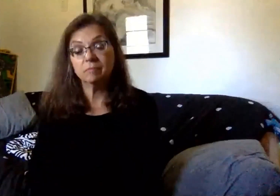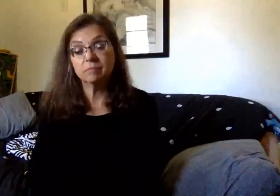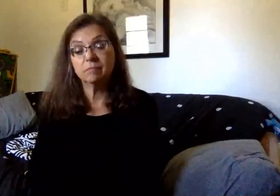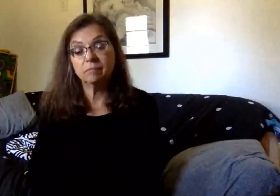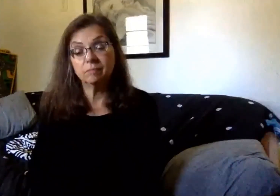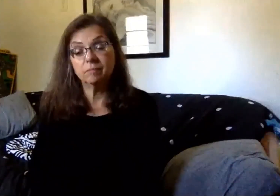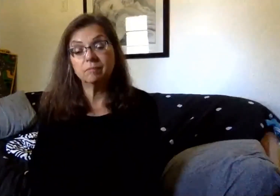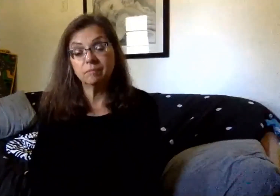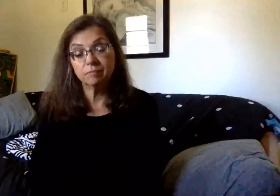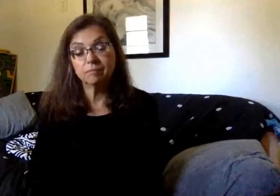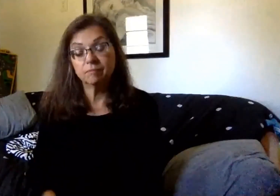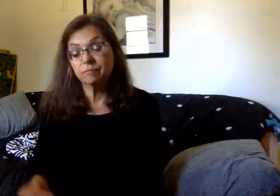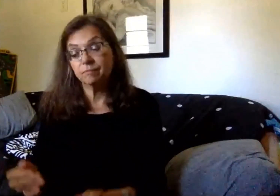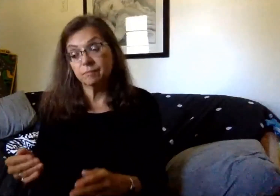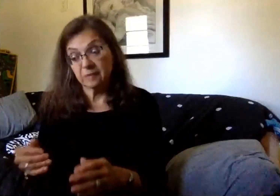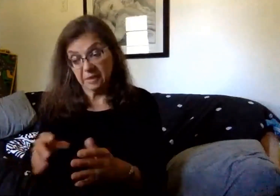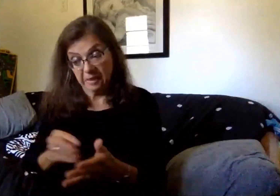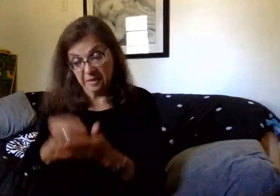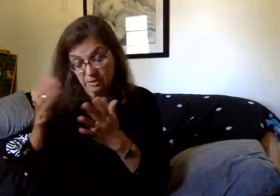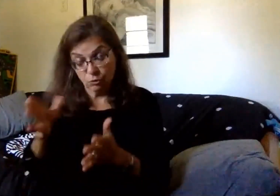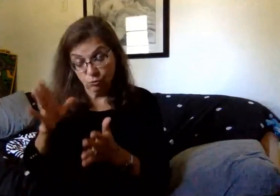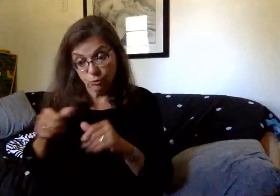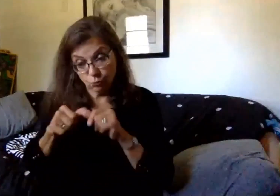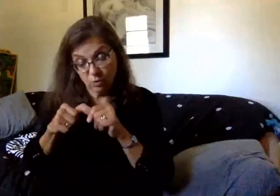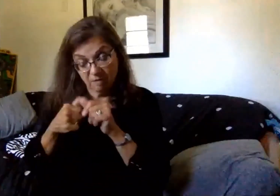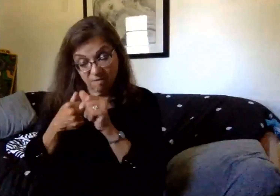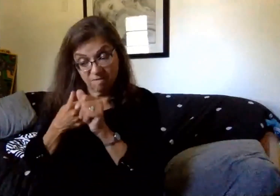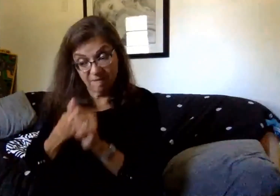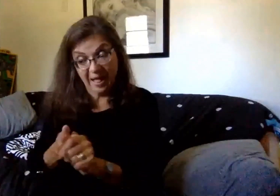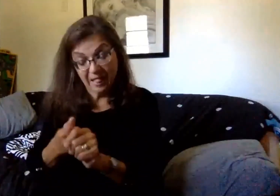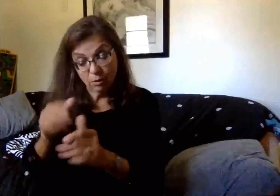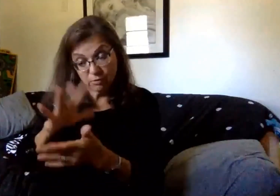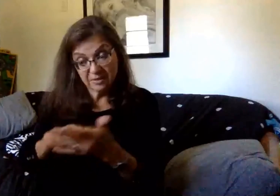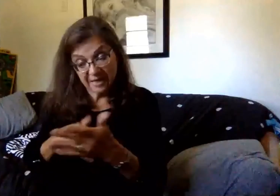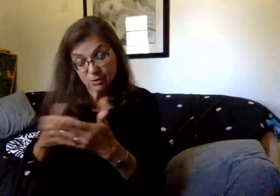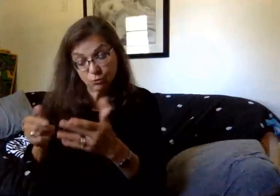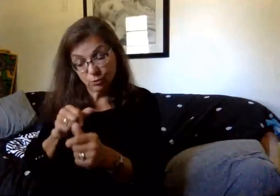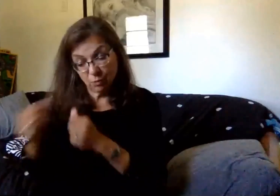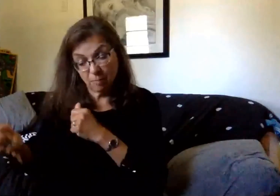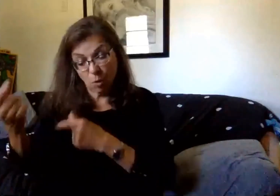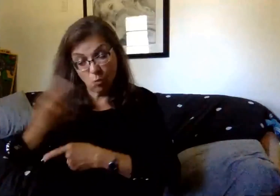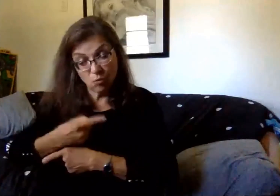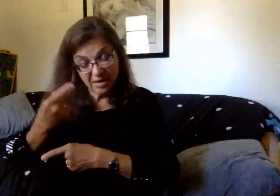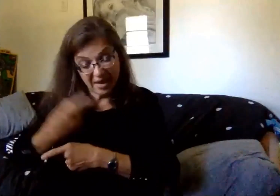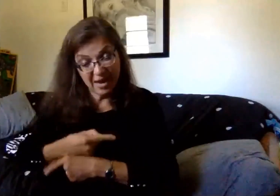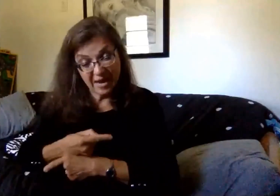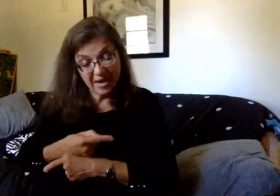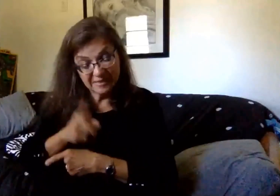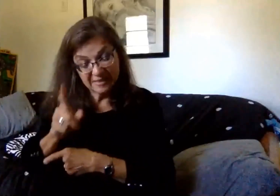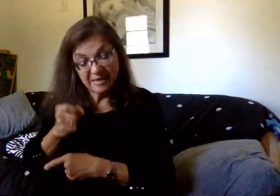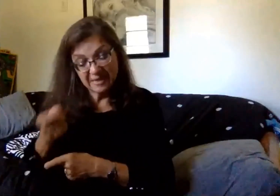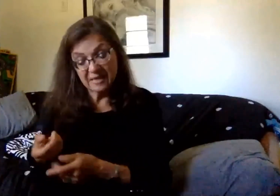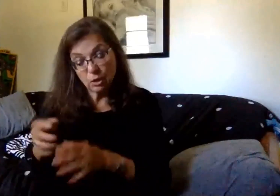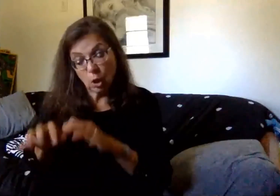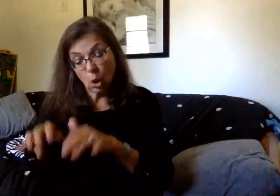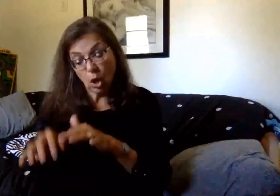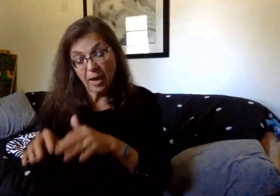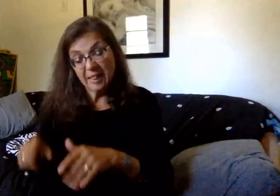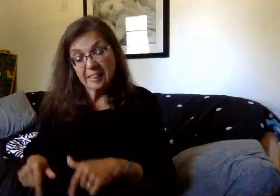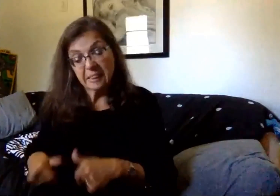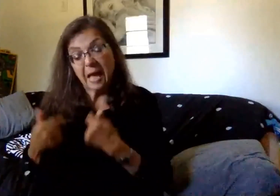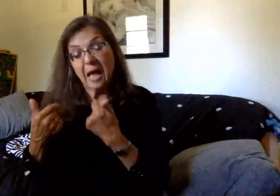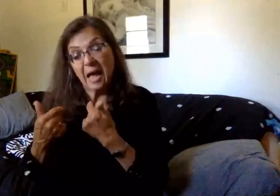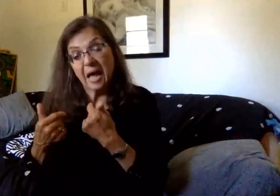In terms of, will students be following their schedules on remote days? Do they need to log in to class live? Once again,